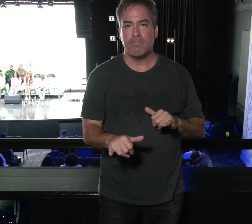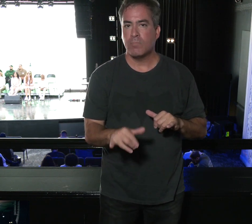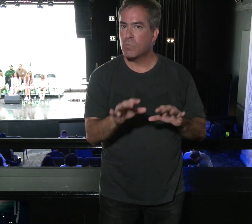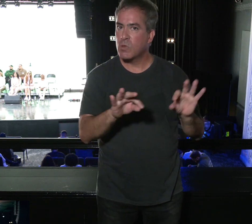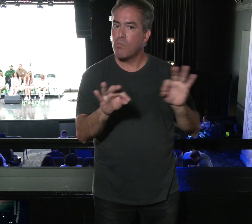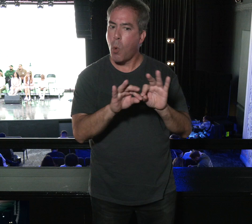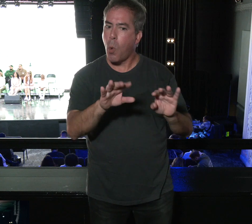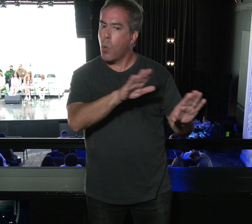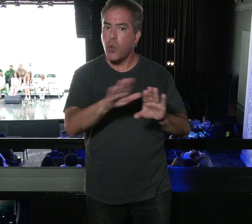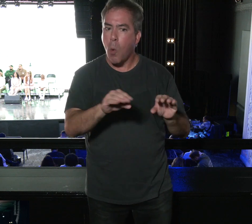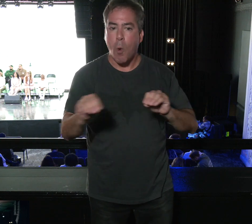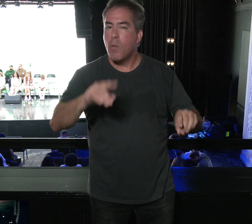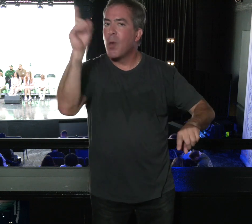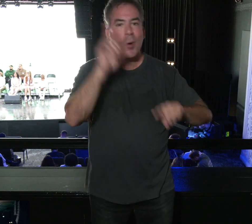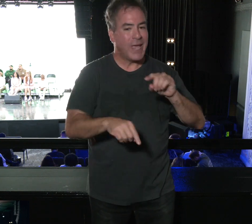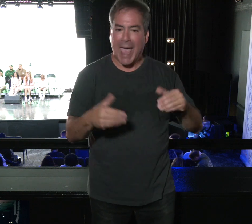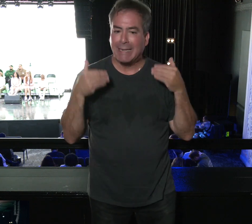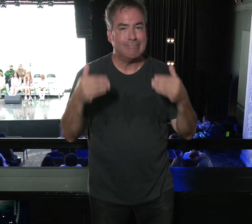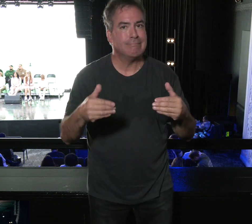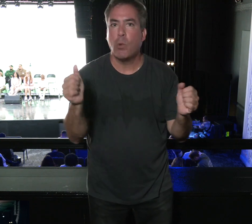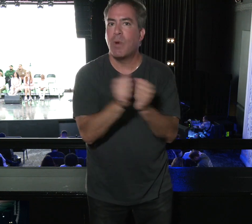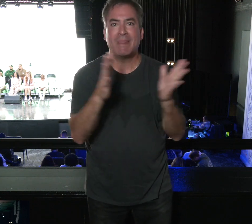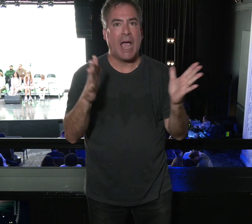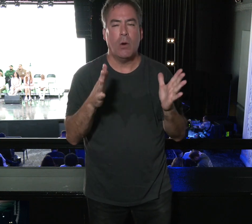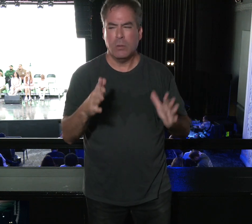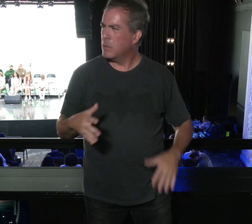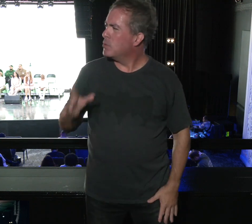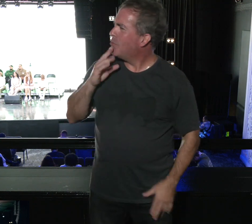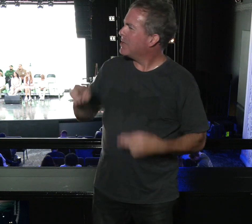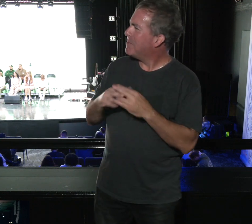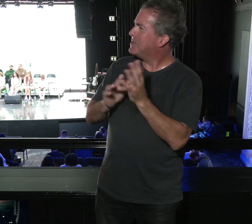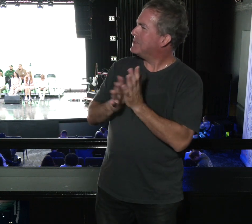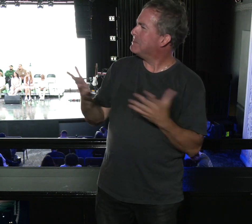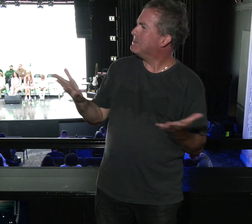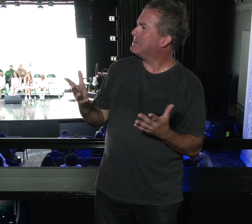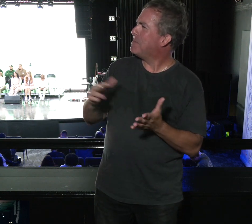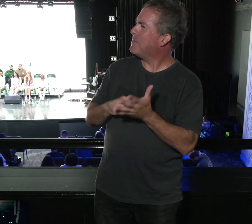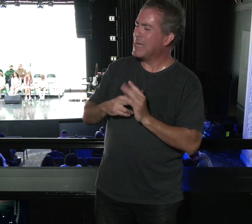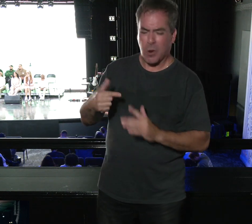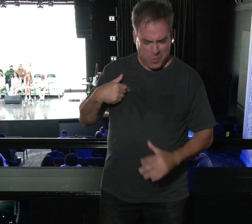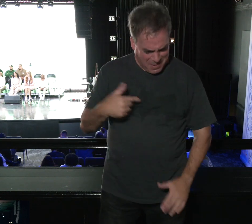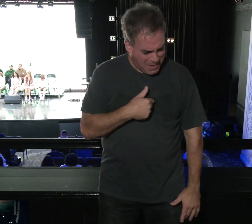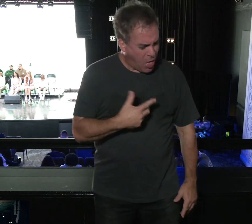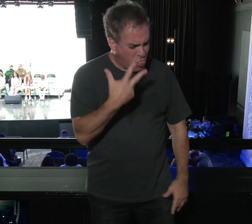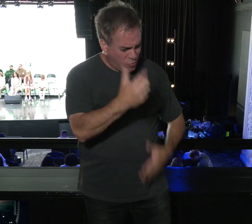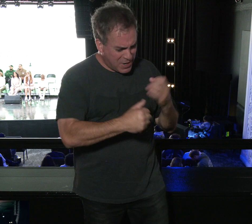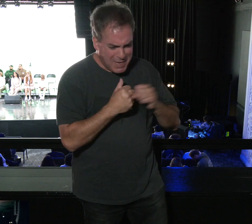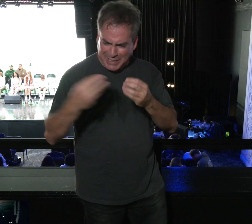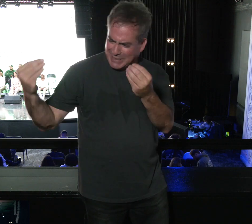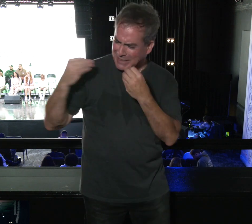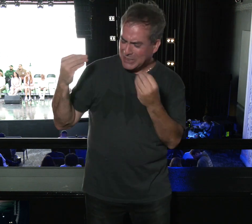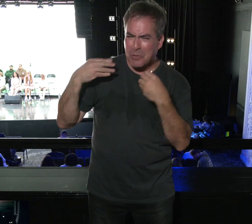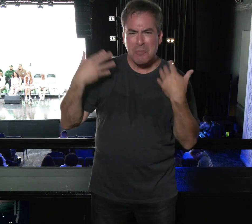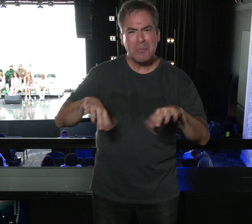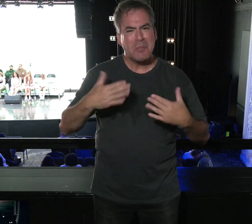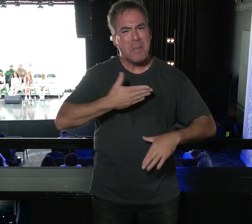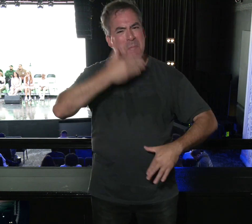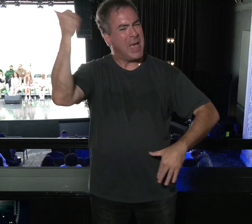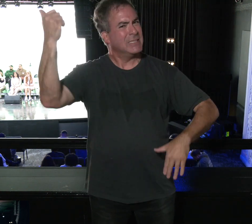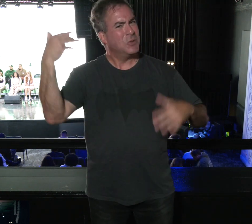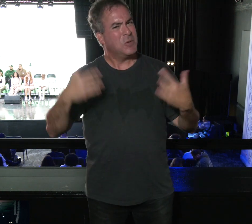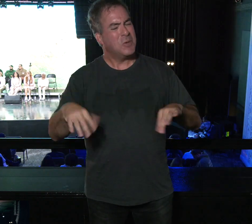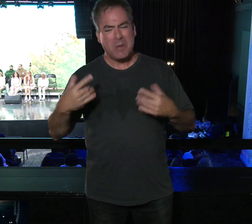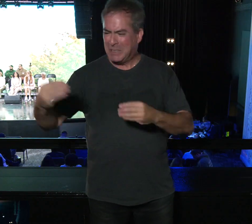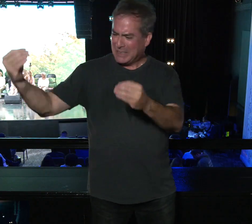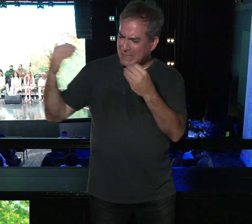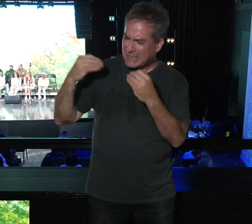Don't move. You can't go on without this. What are you talking about, Jesus? We just had the best three years ever. We just had, I mean, the best